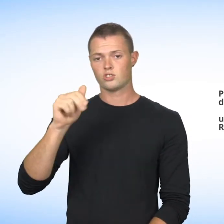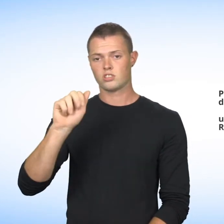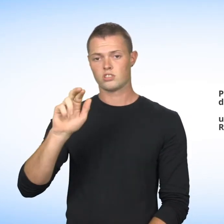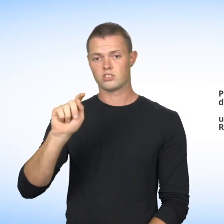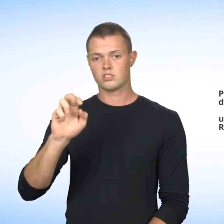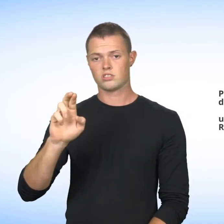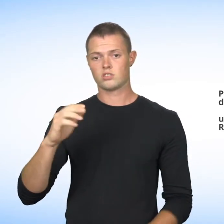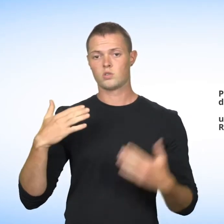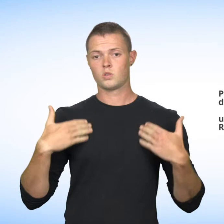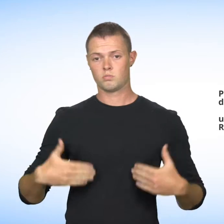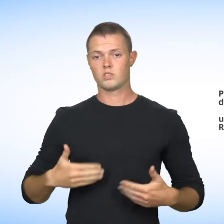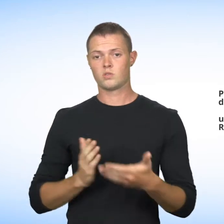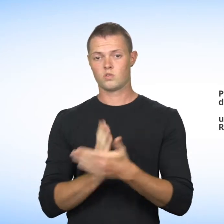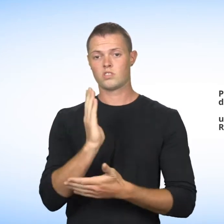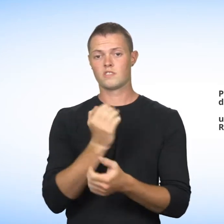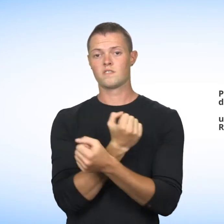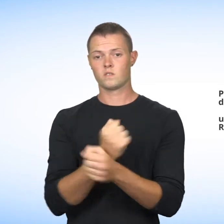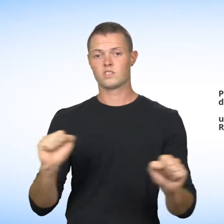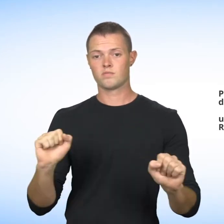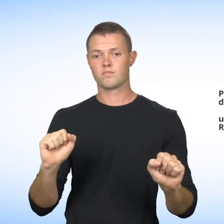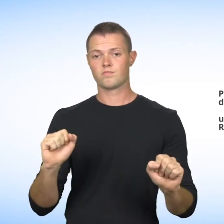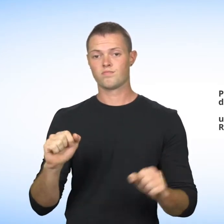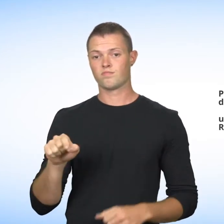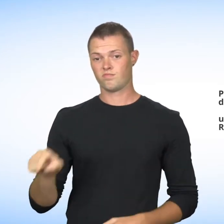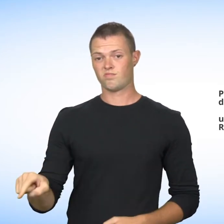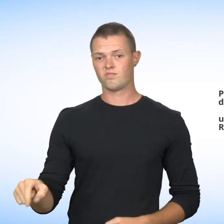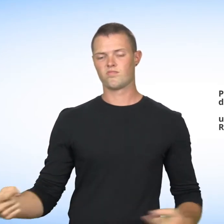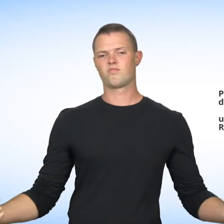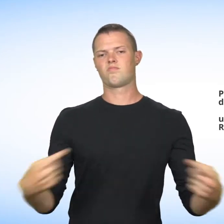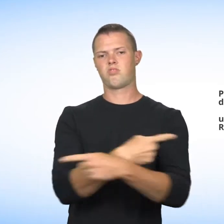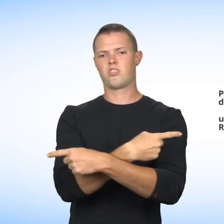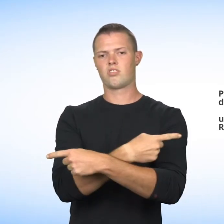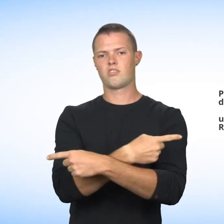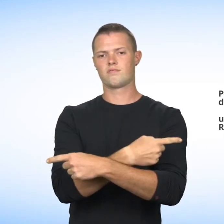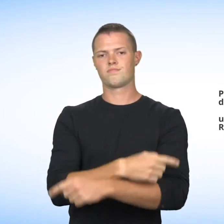These situations are contrary to the Charter of Human Rights and Freedoms.